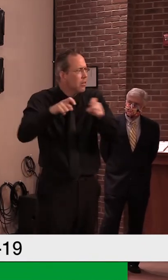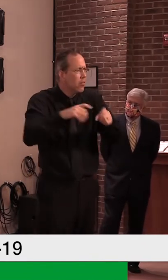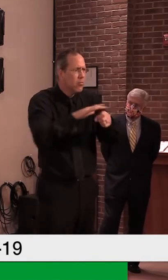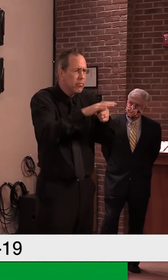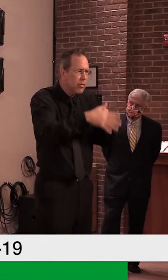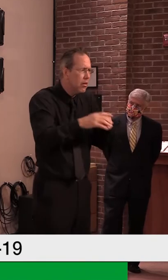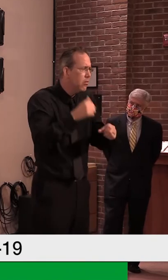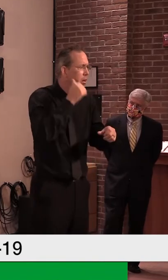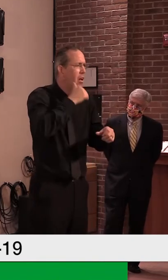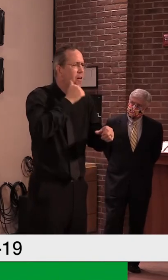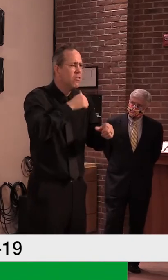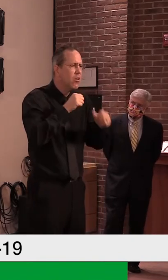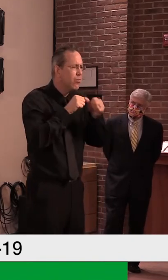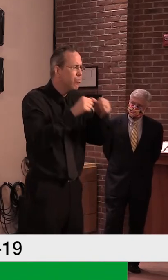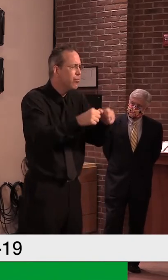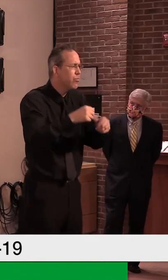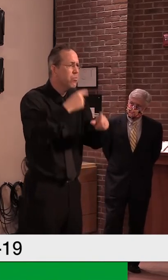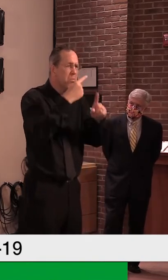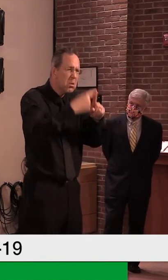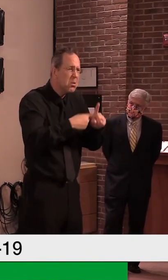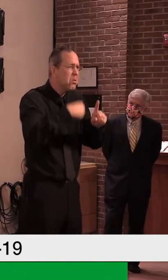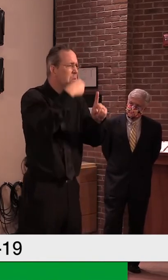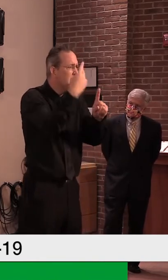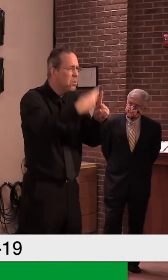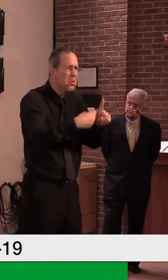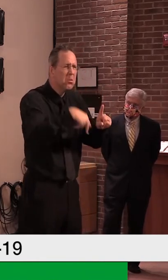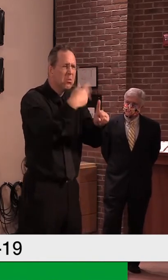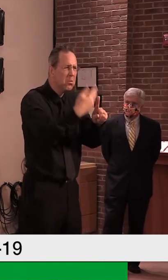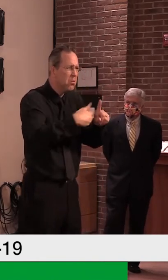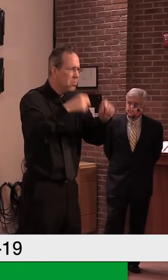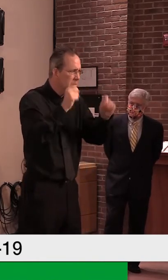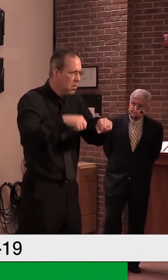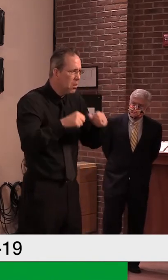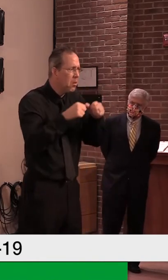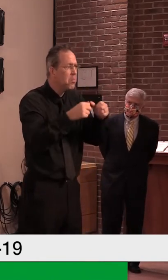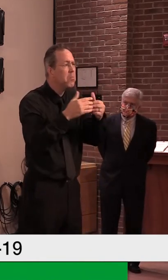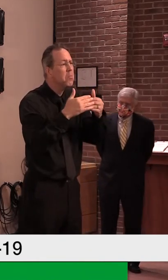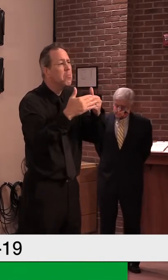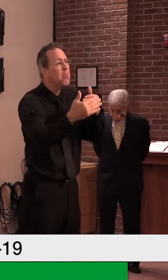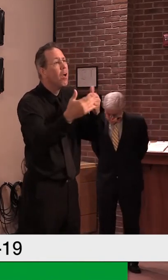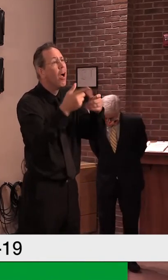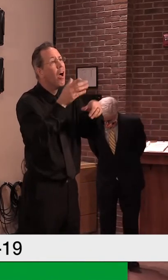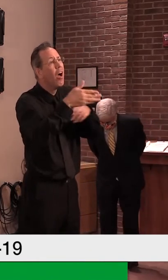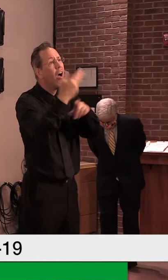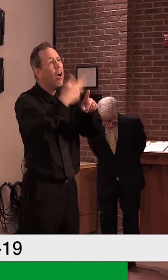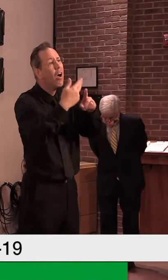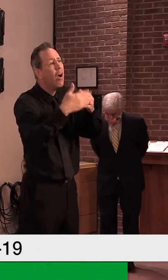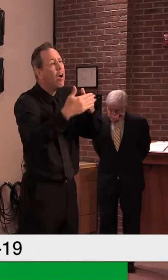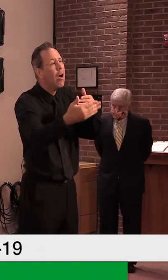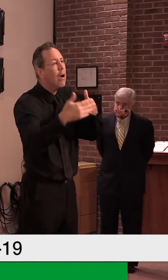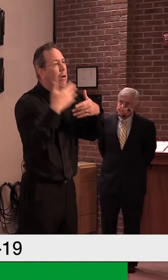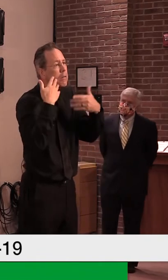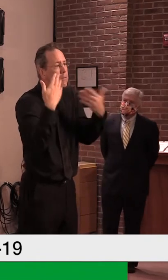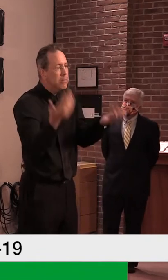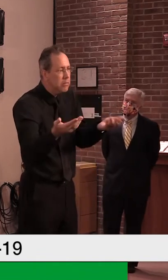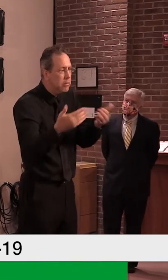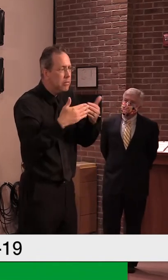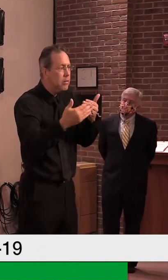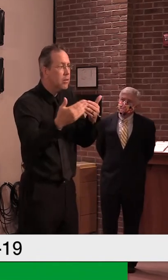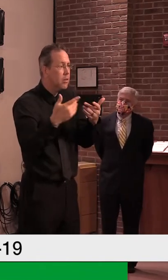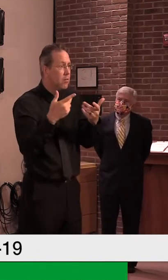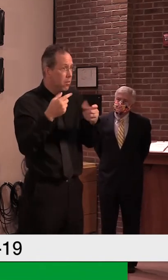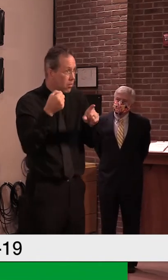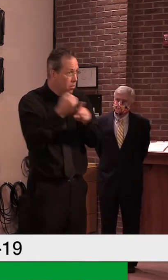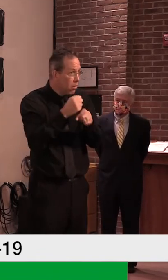The goal is to keep our eye on that horizon, because we know that the country is undergoing such a surge in